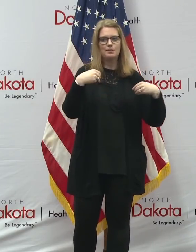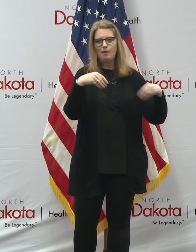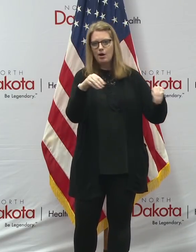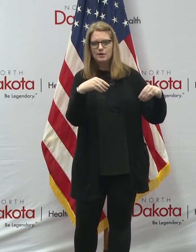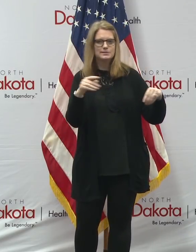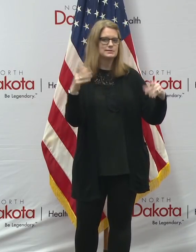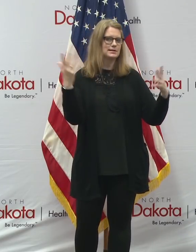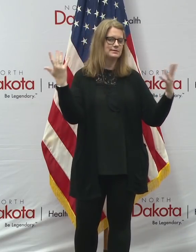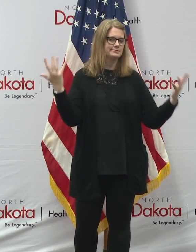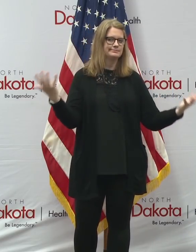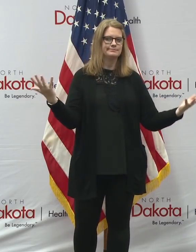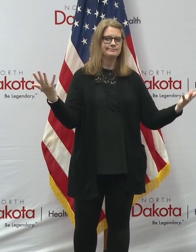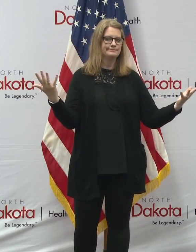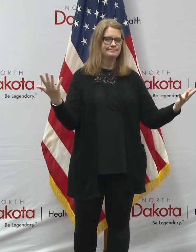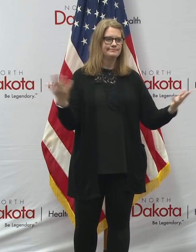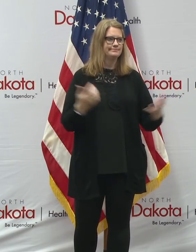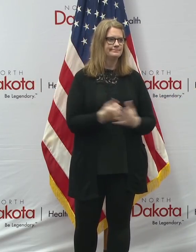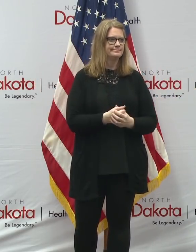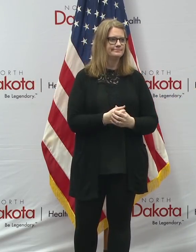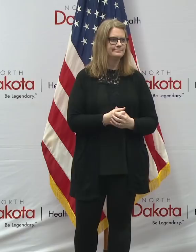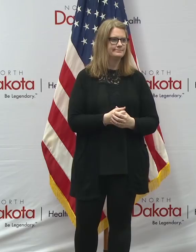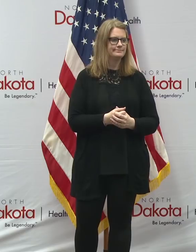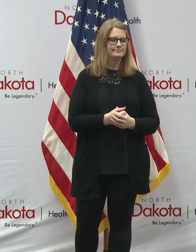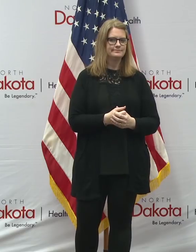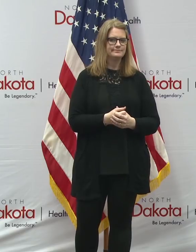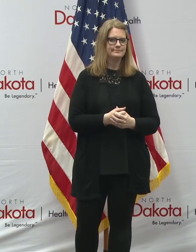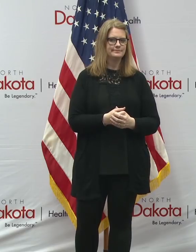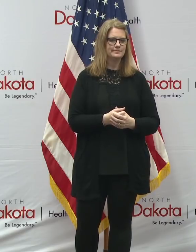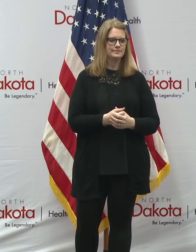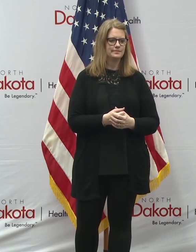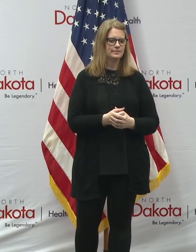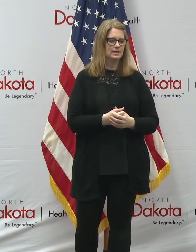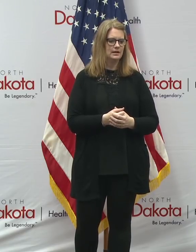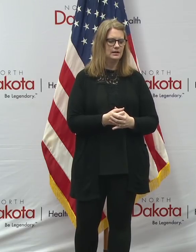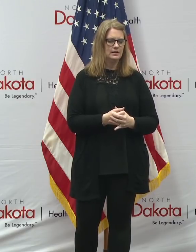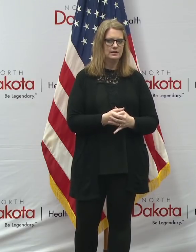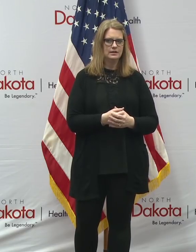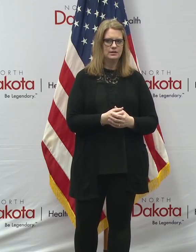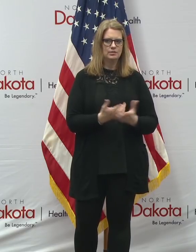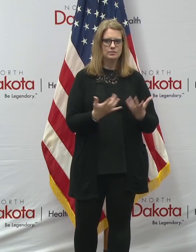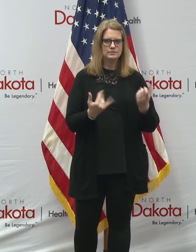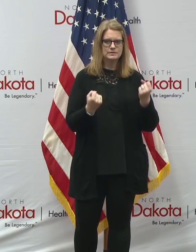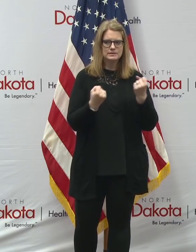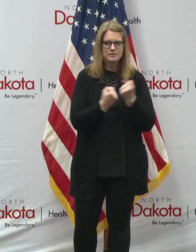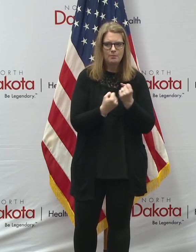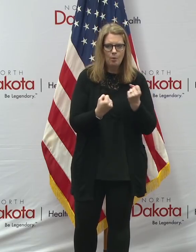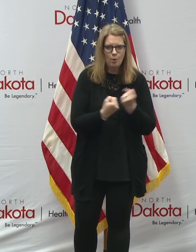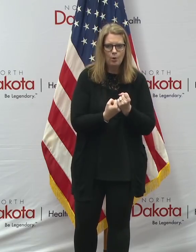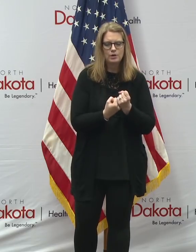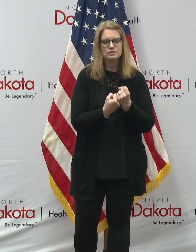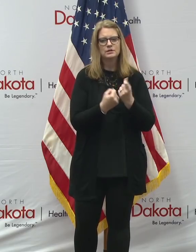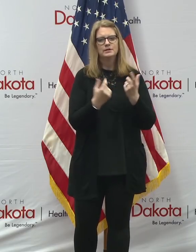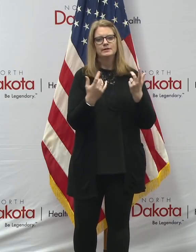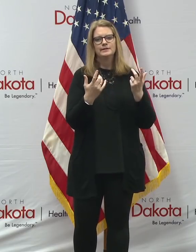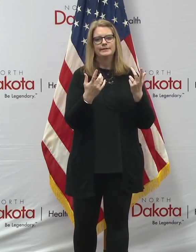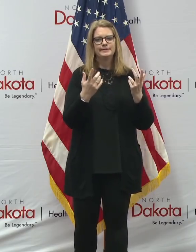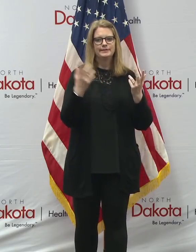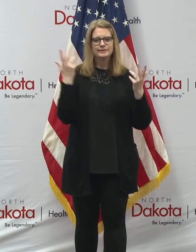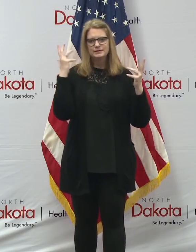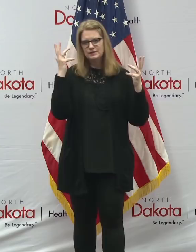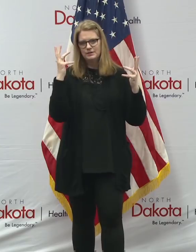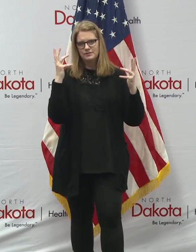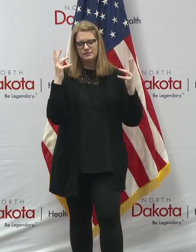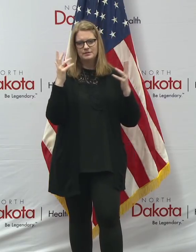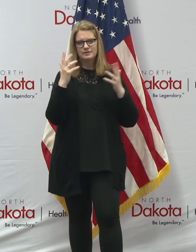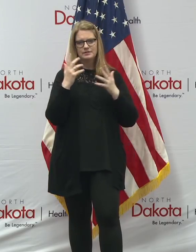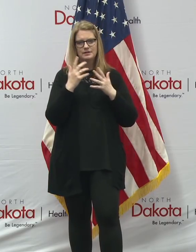been one to support or advocate or cheer for, you know, large